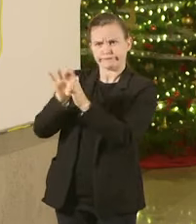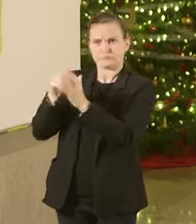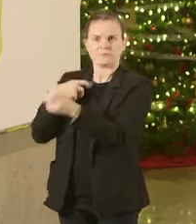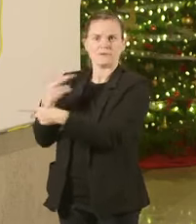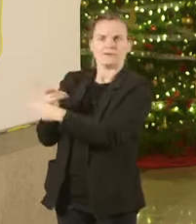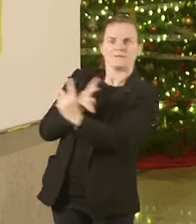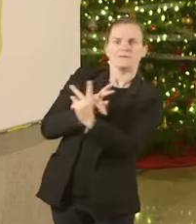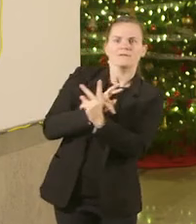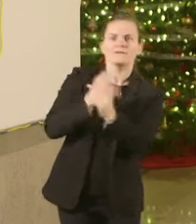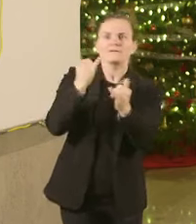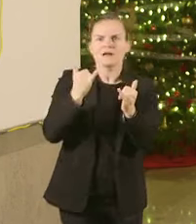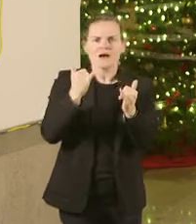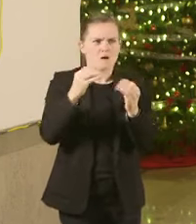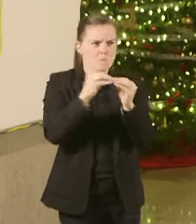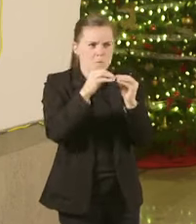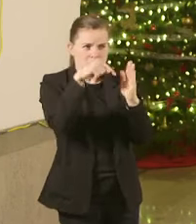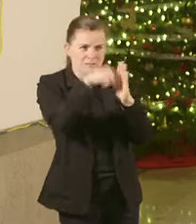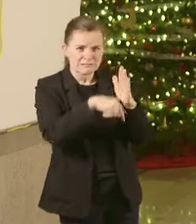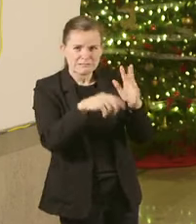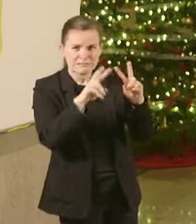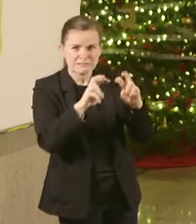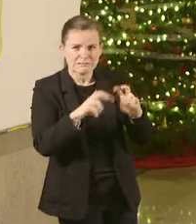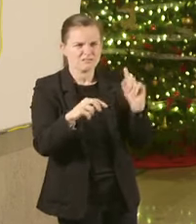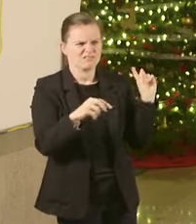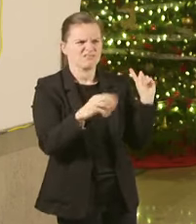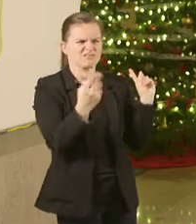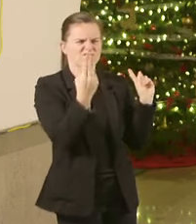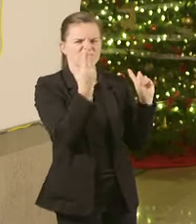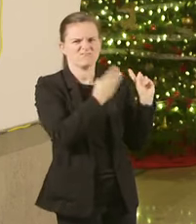or we or you can contact him and he'll give you that information